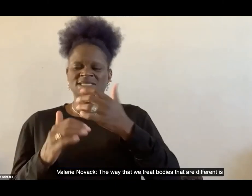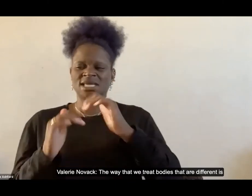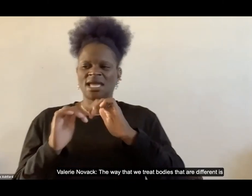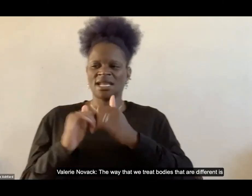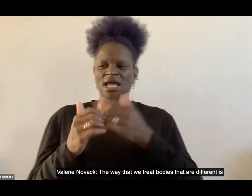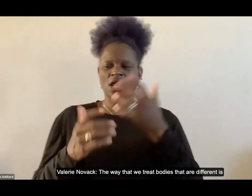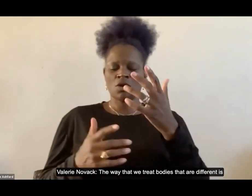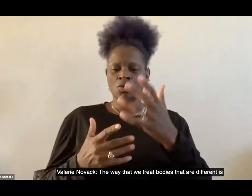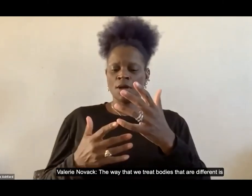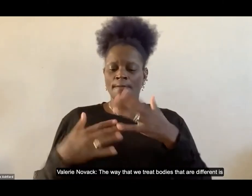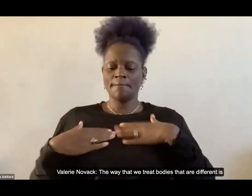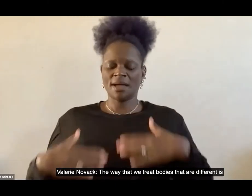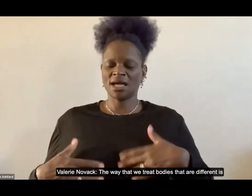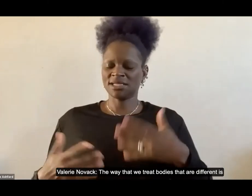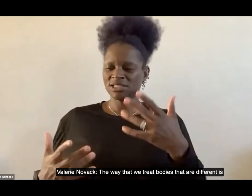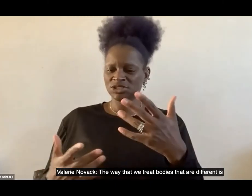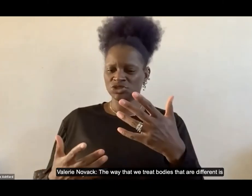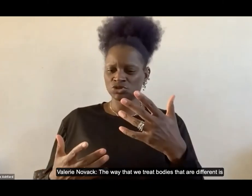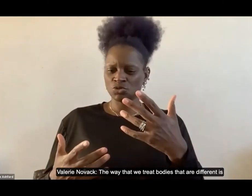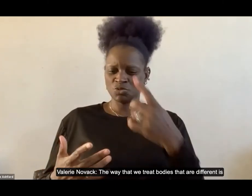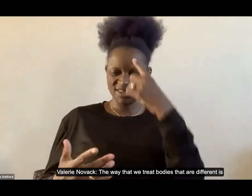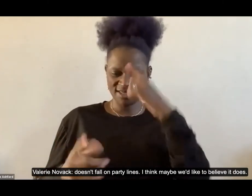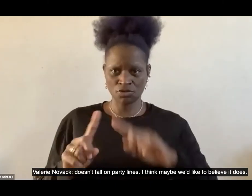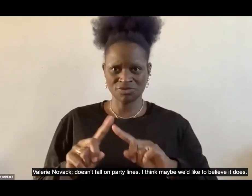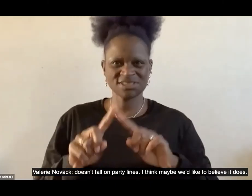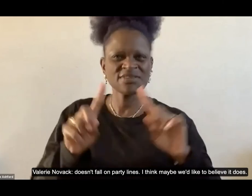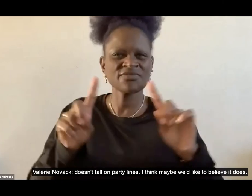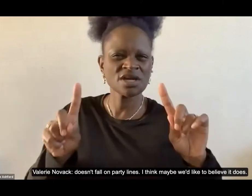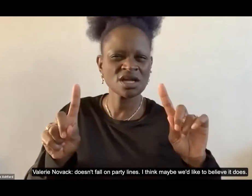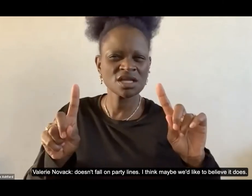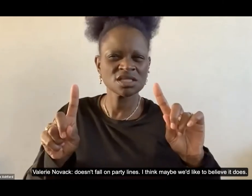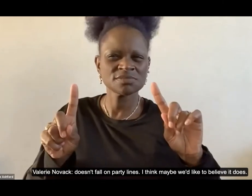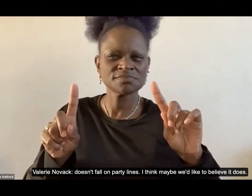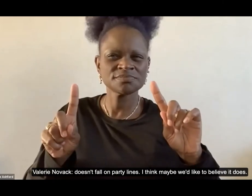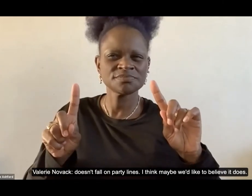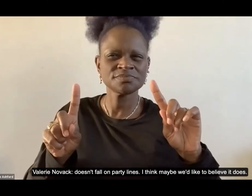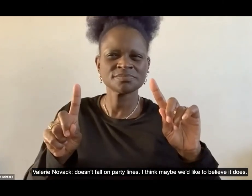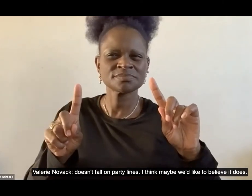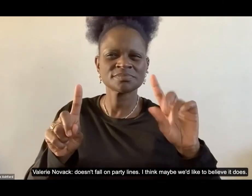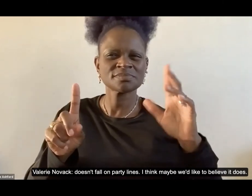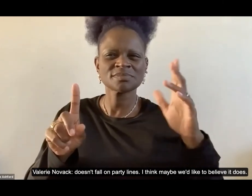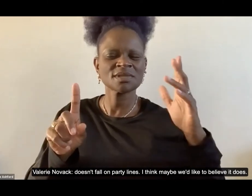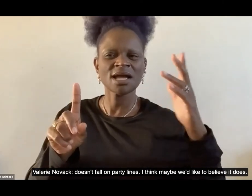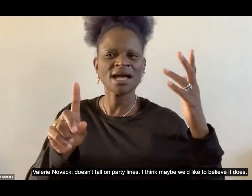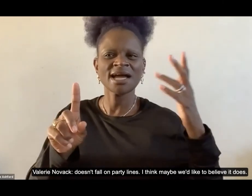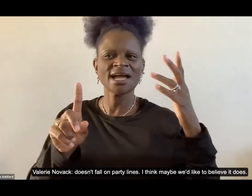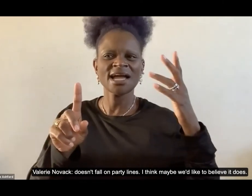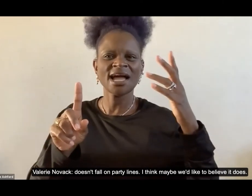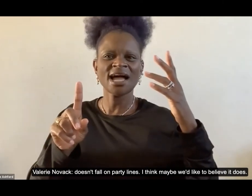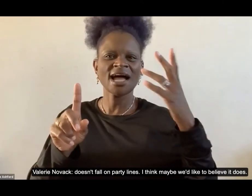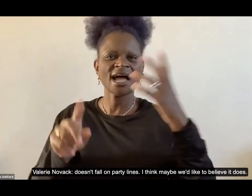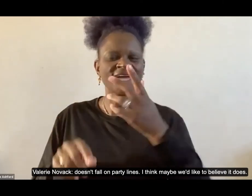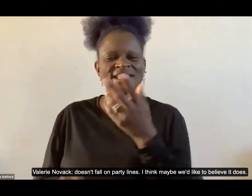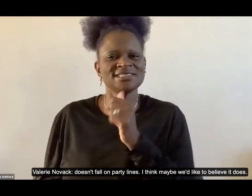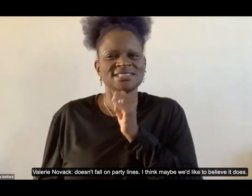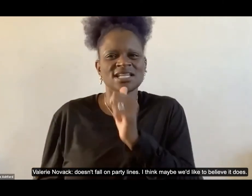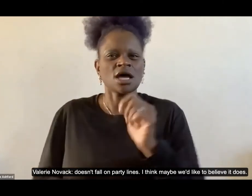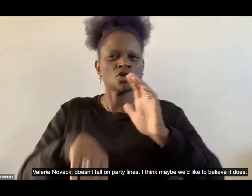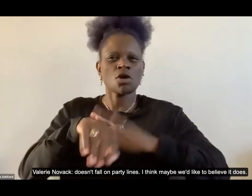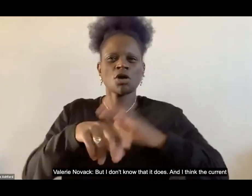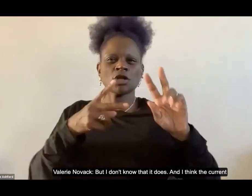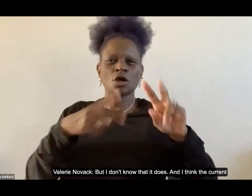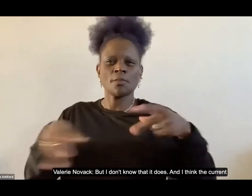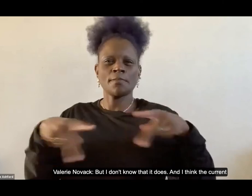is doesn't fall on party lines i think maybe we'd like to believe it does um